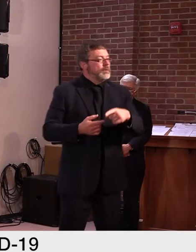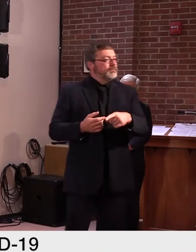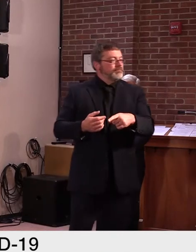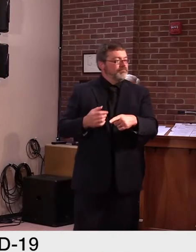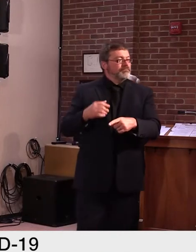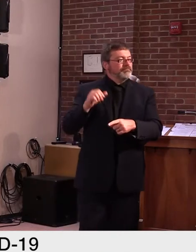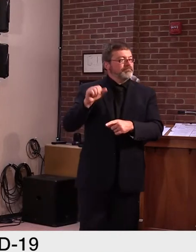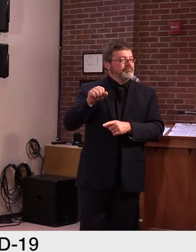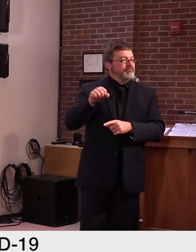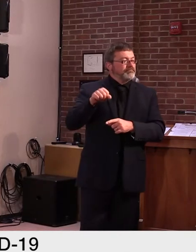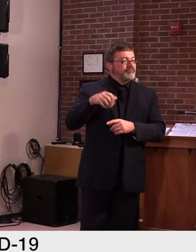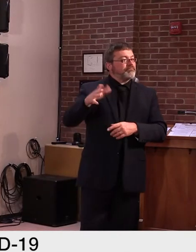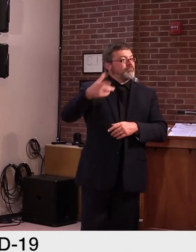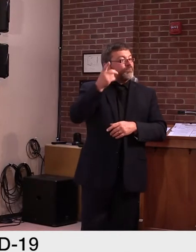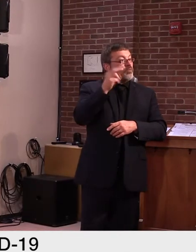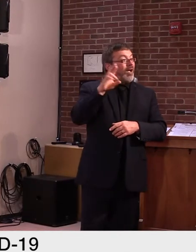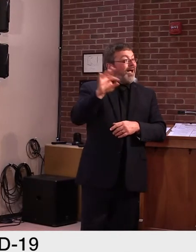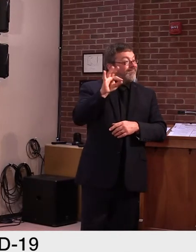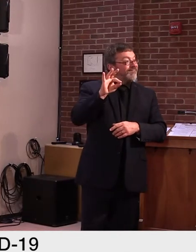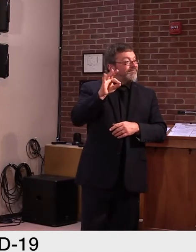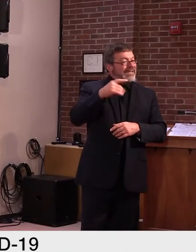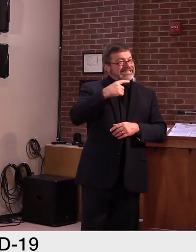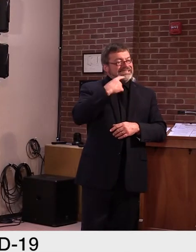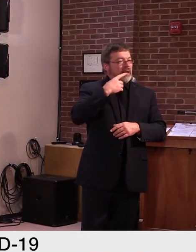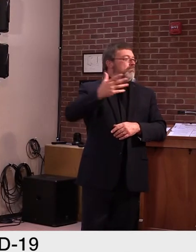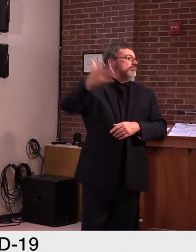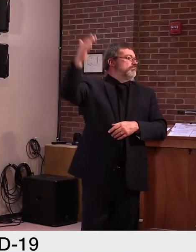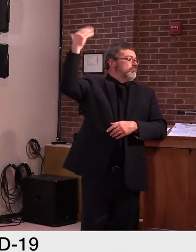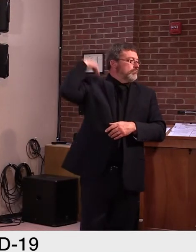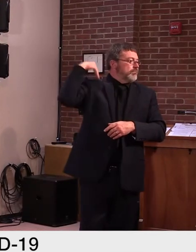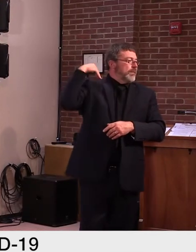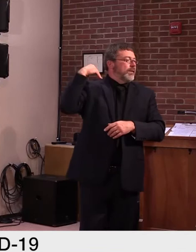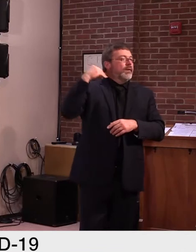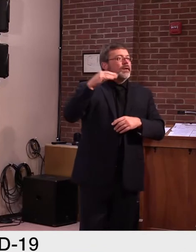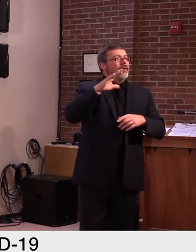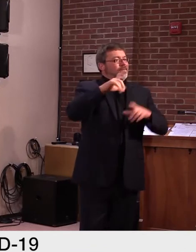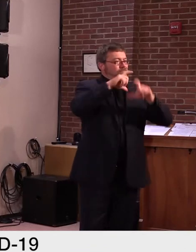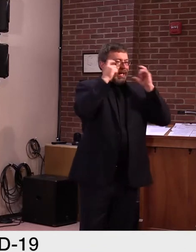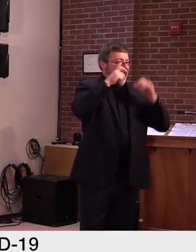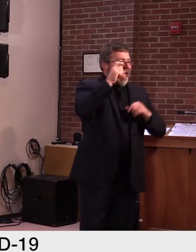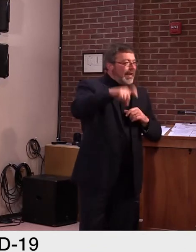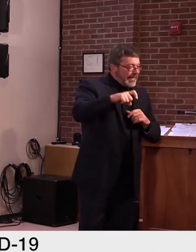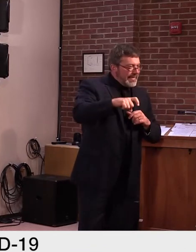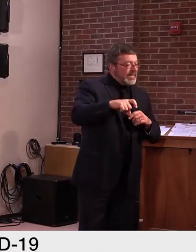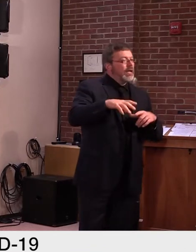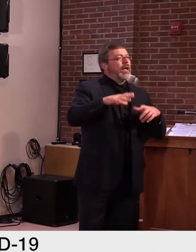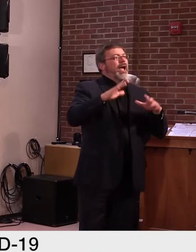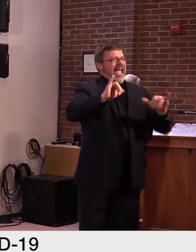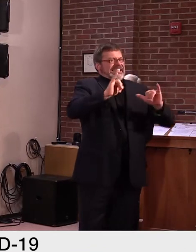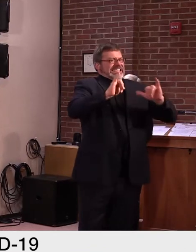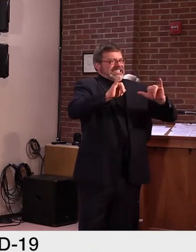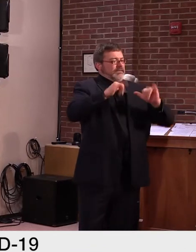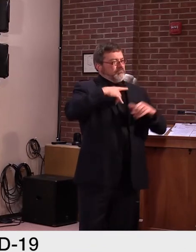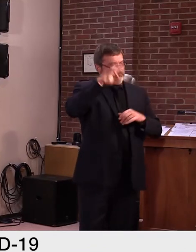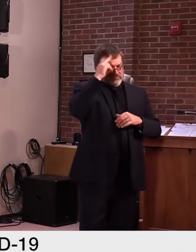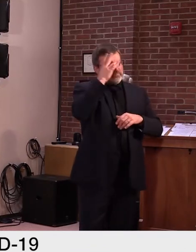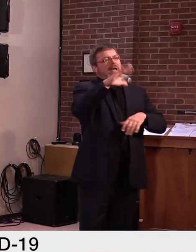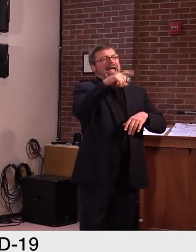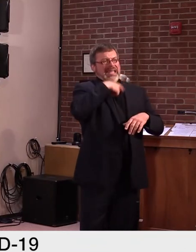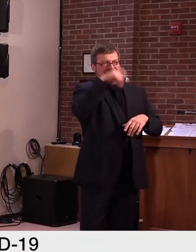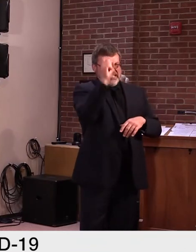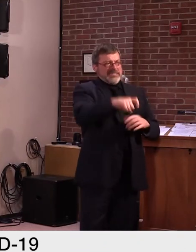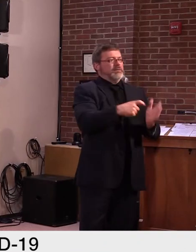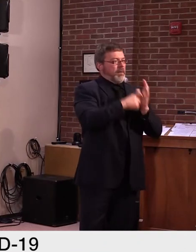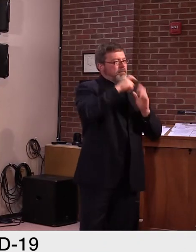we were told by him that we do need masks. Um, yeah, and we need to, anyways, there needs to